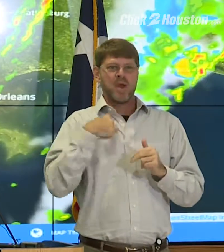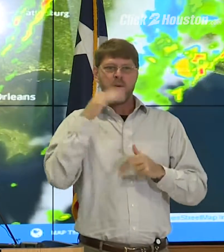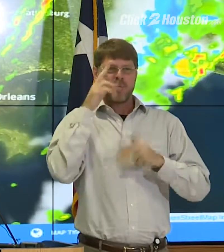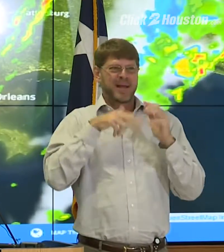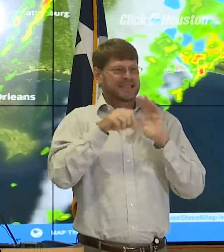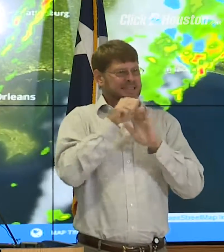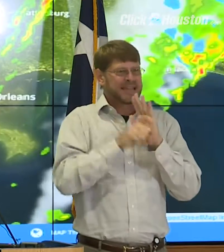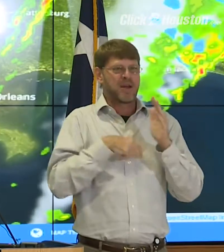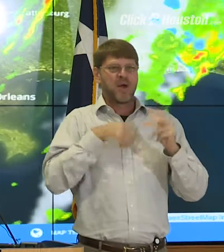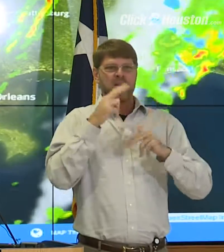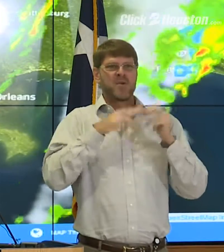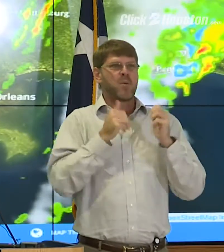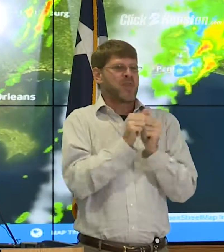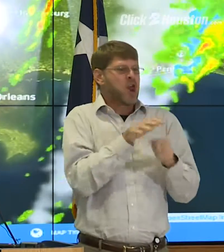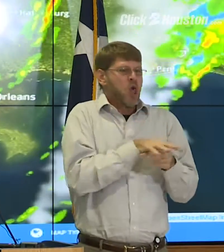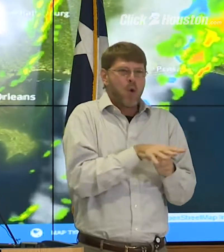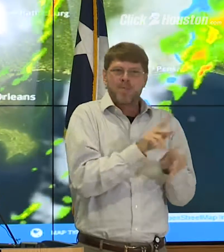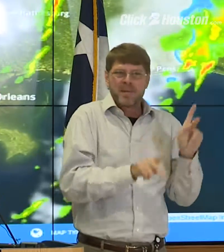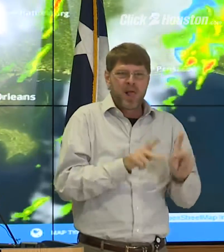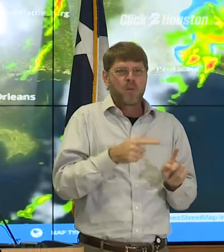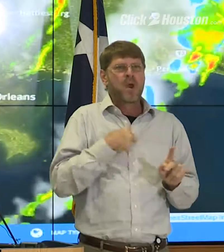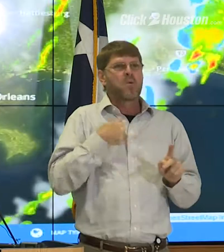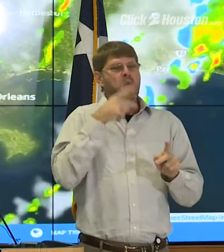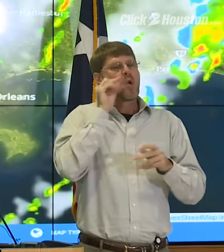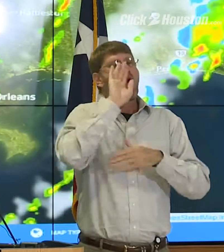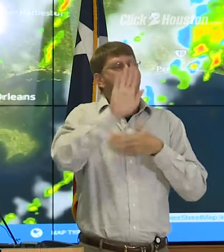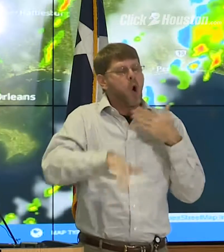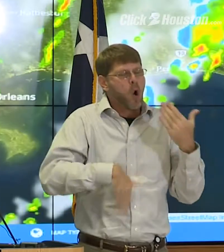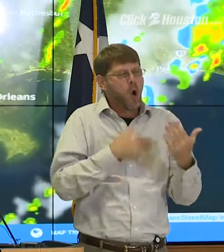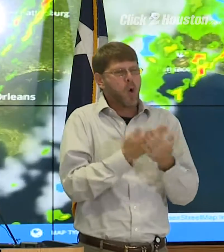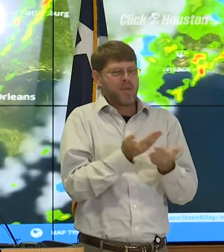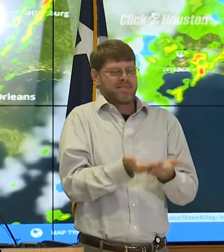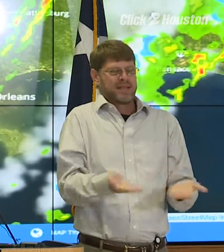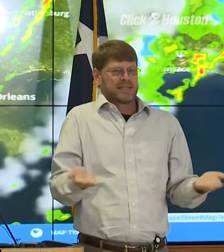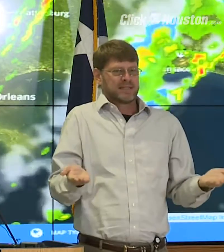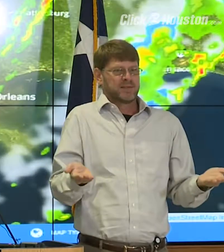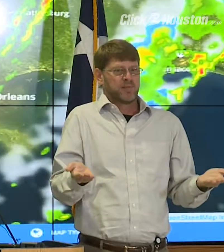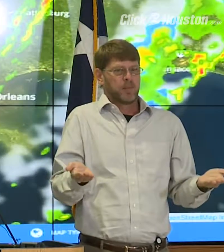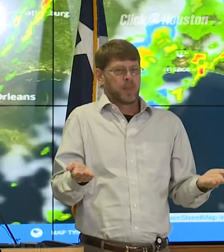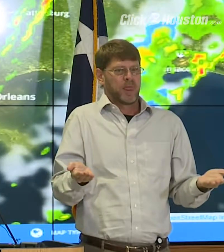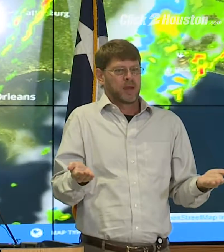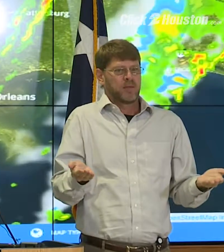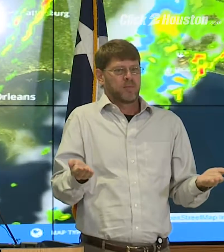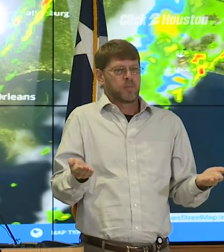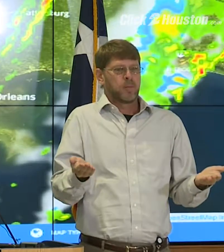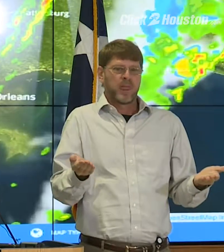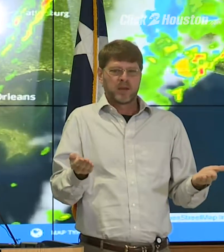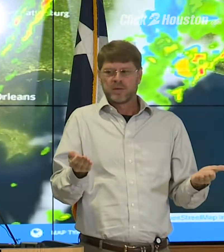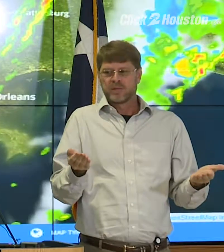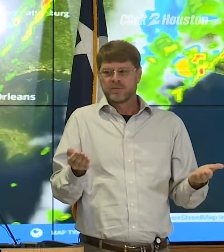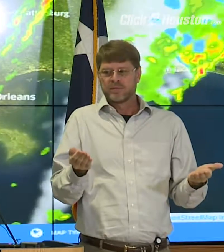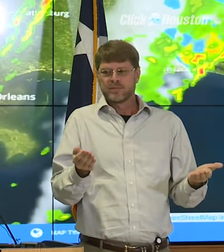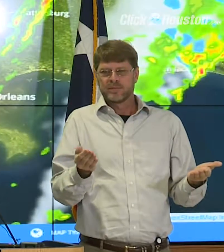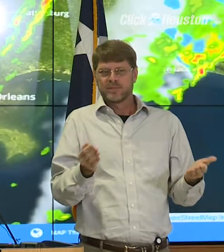build with state, we will build with local people. We will do all of those things to in fact,